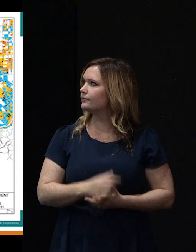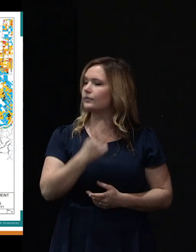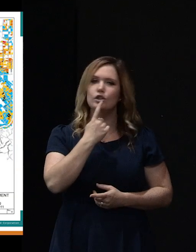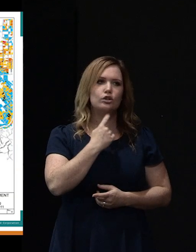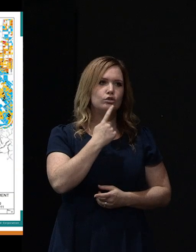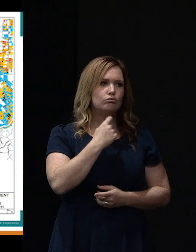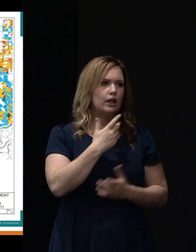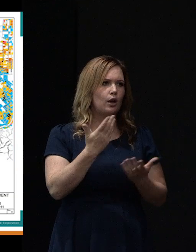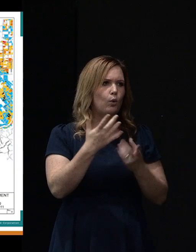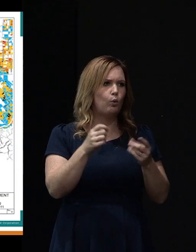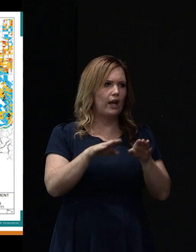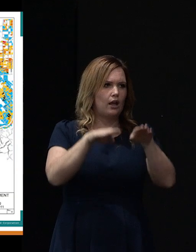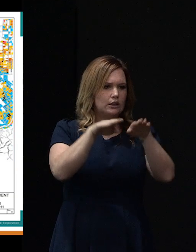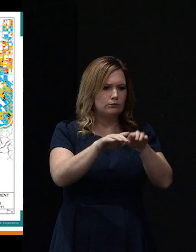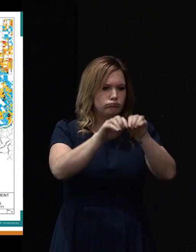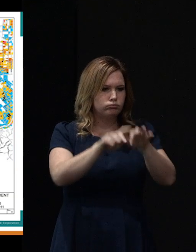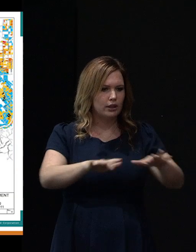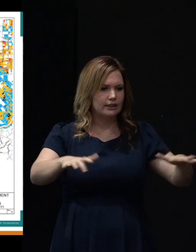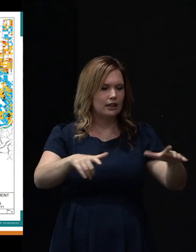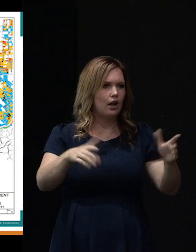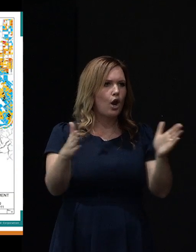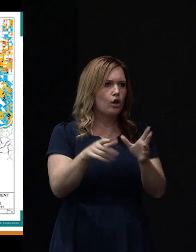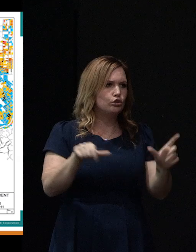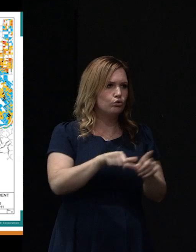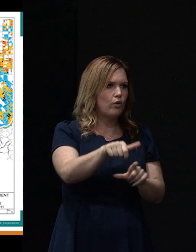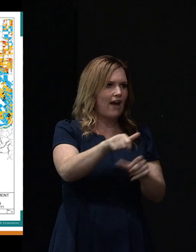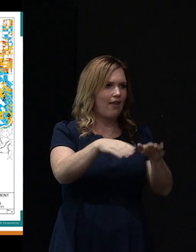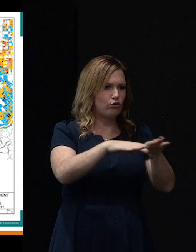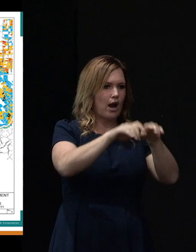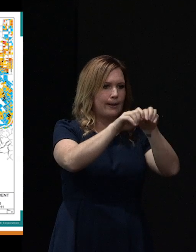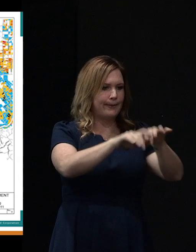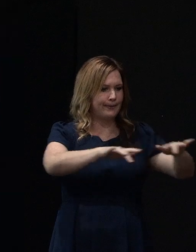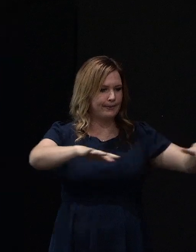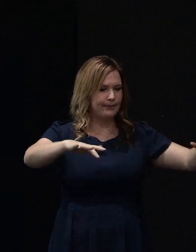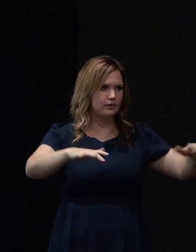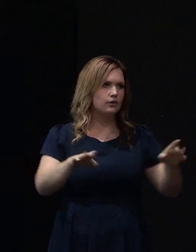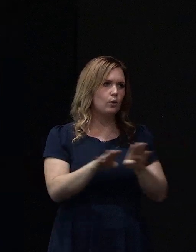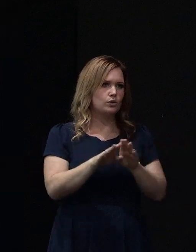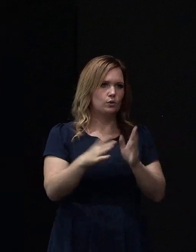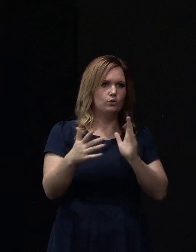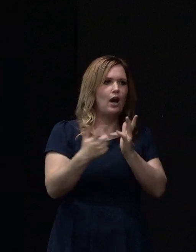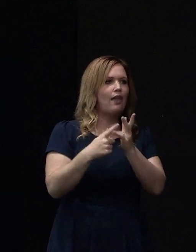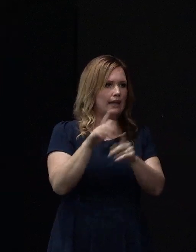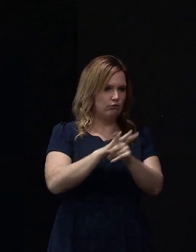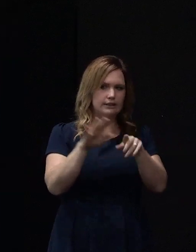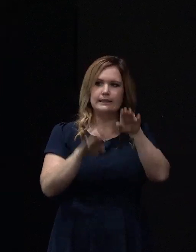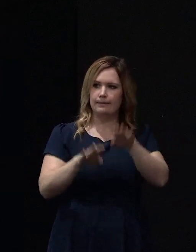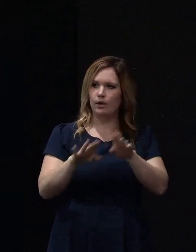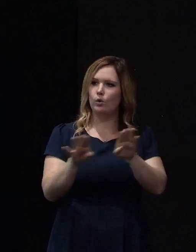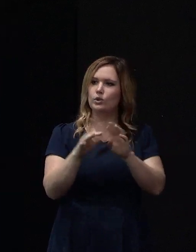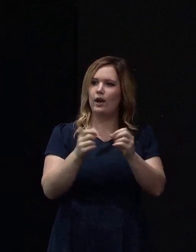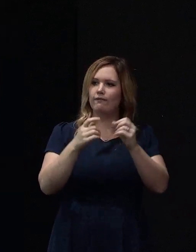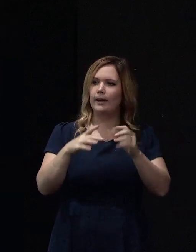lateral spread occurred, around the Avon River and other areas similar. And then you've got major areas of